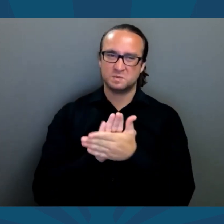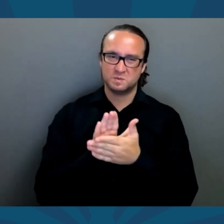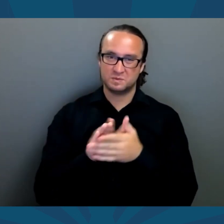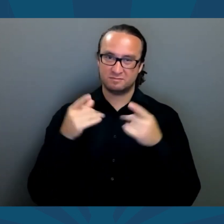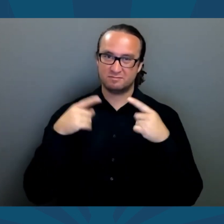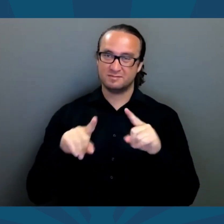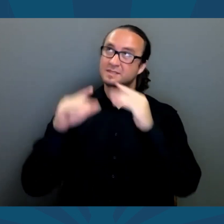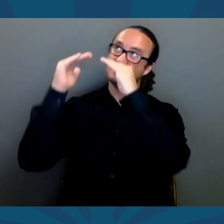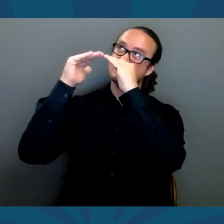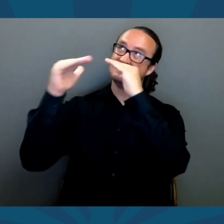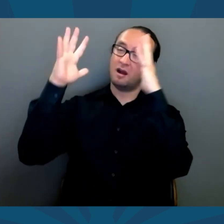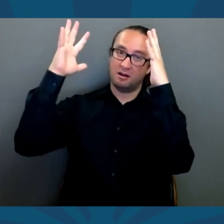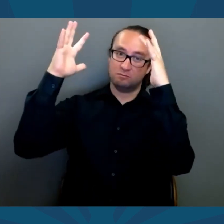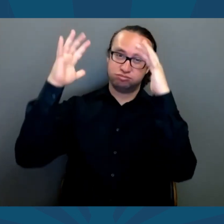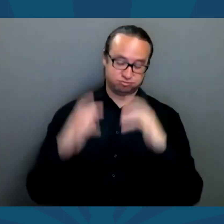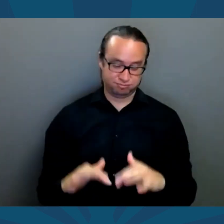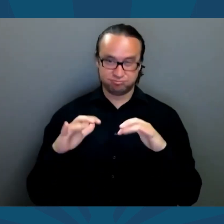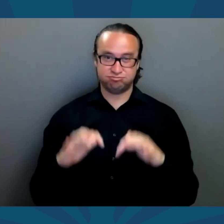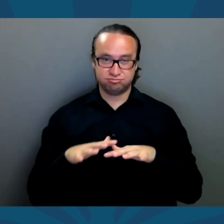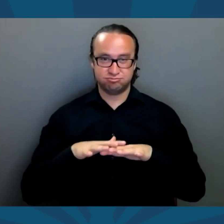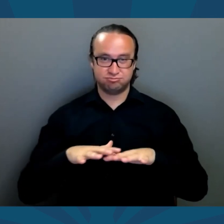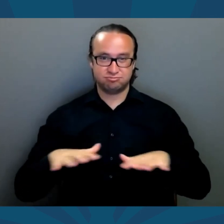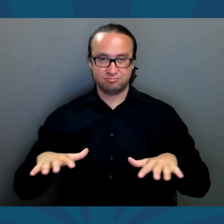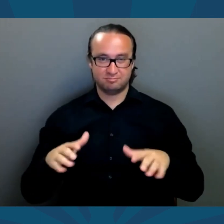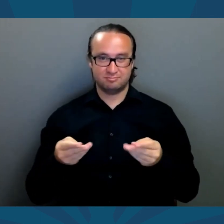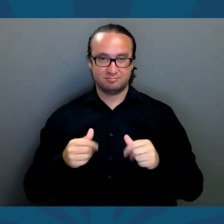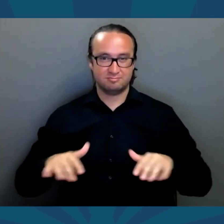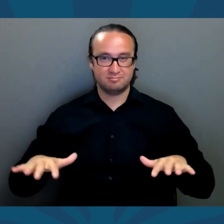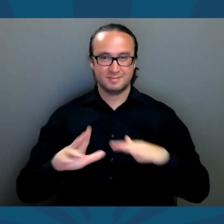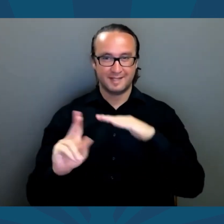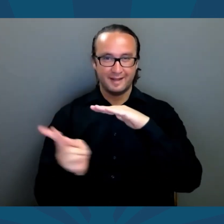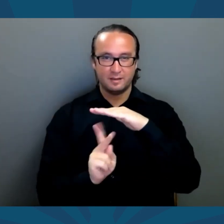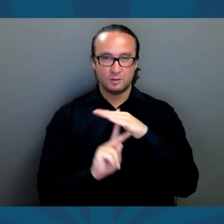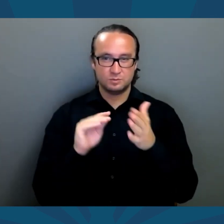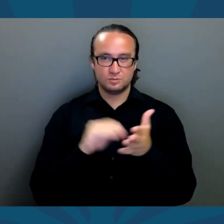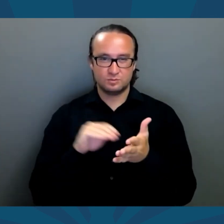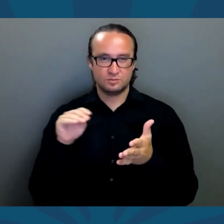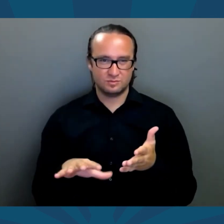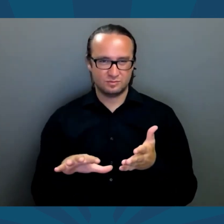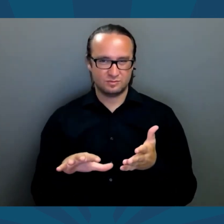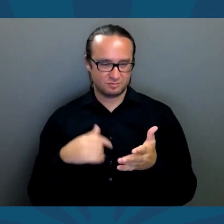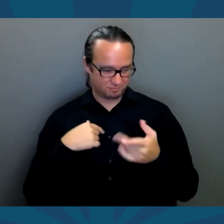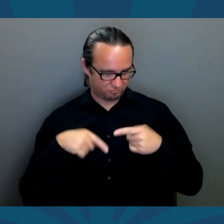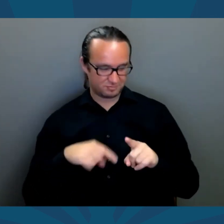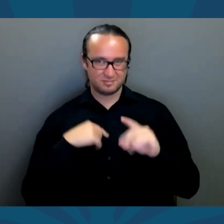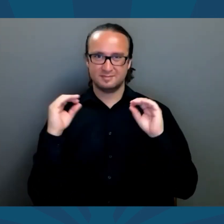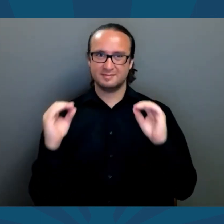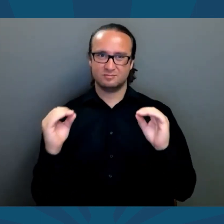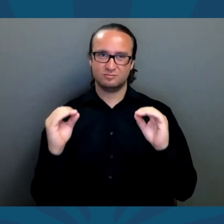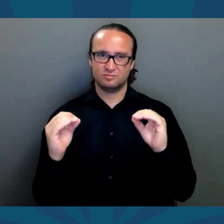when a ceiling collapsed over a rug full of my kindergarten students while I was teaching.